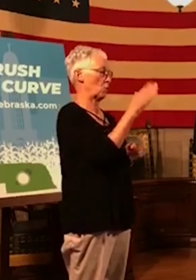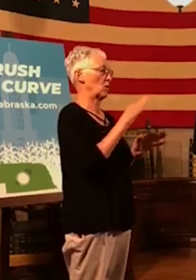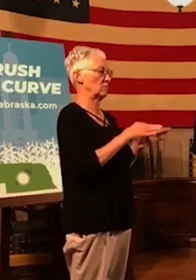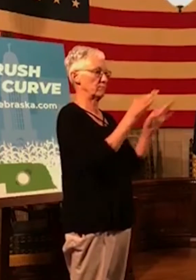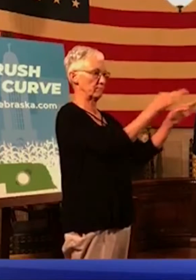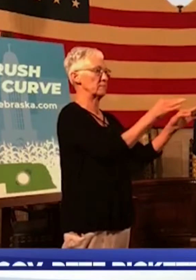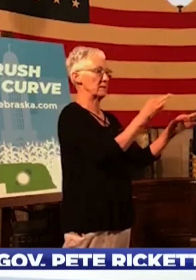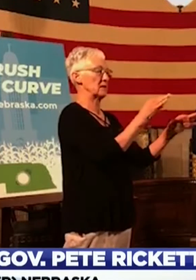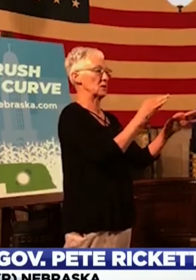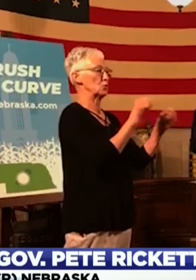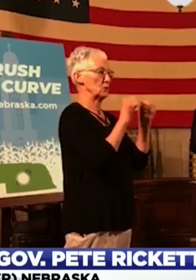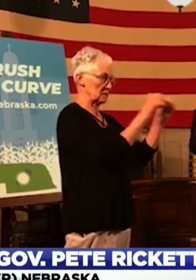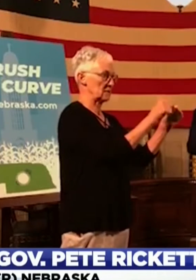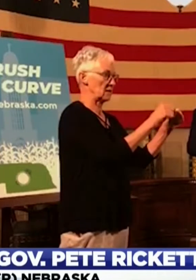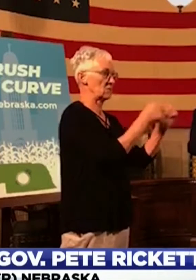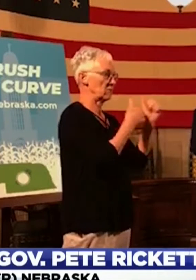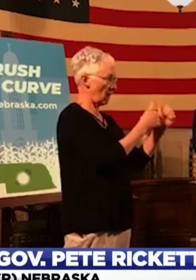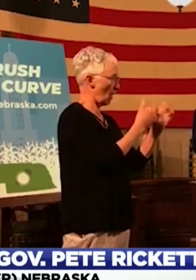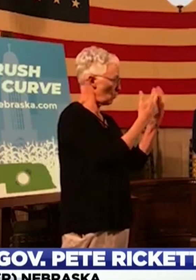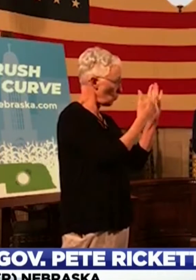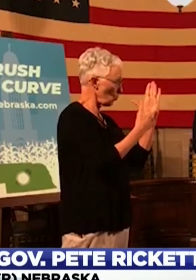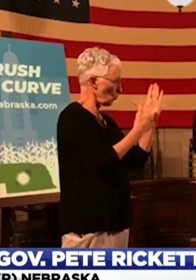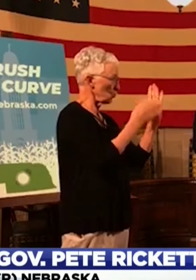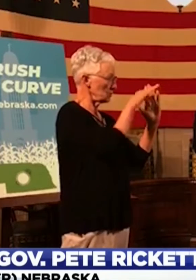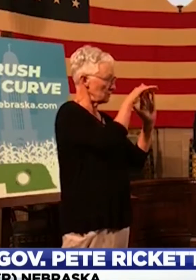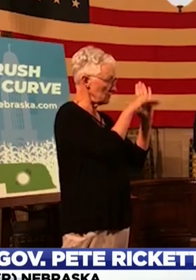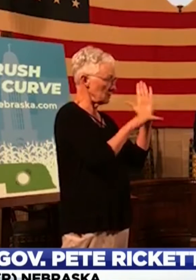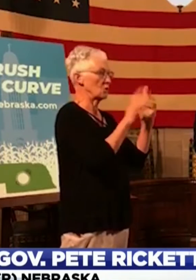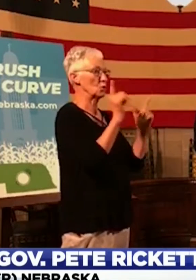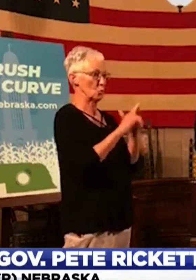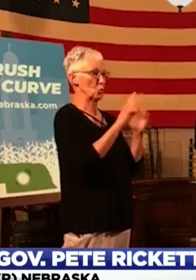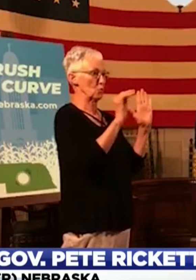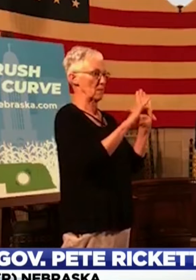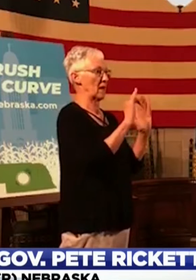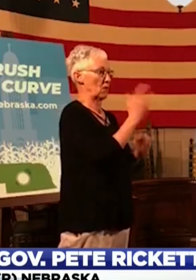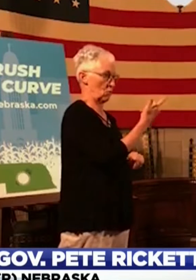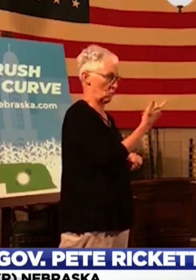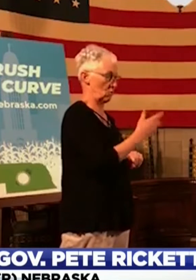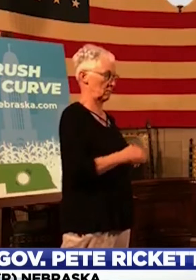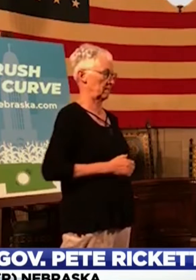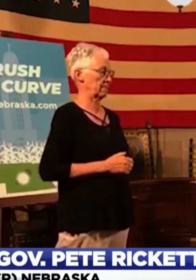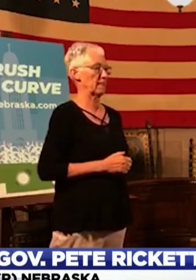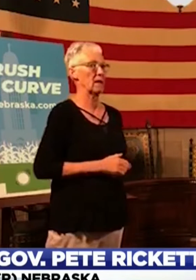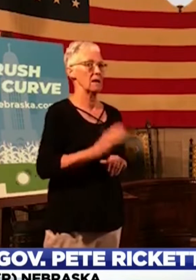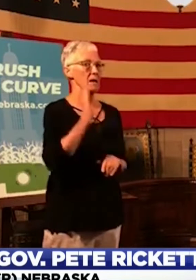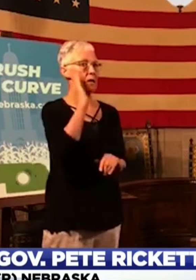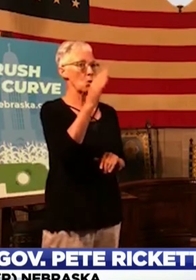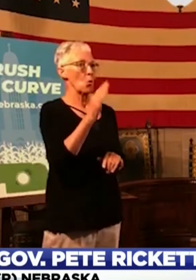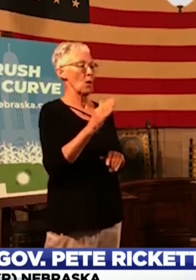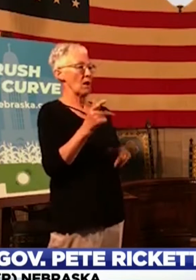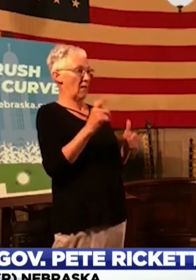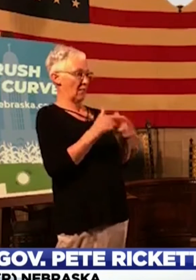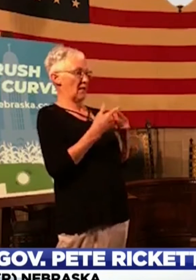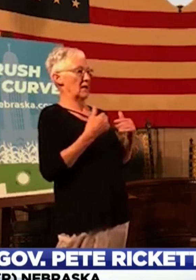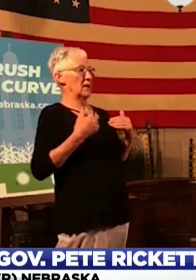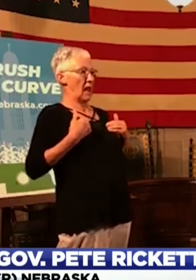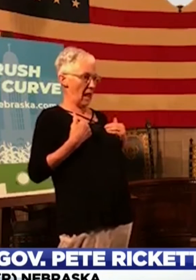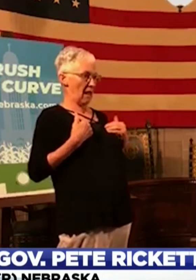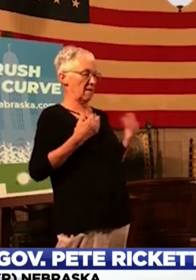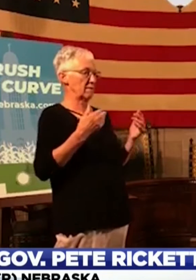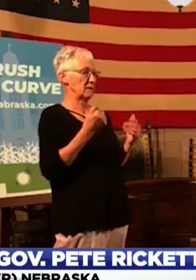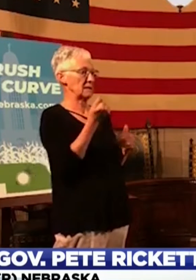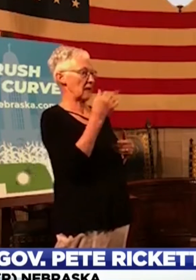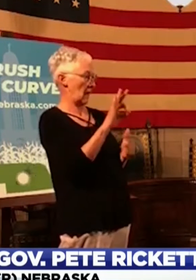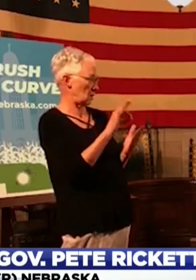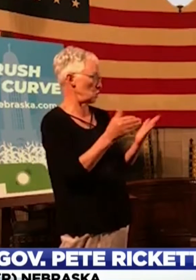And then we are going to be issuing 19 new DHMs, one for every public health district, that will then allow us to be tailored